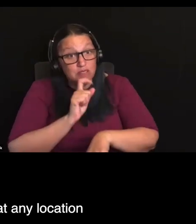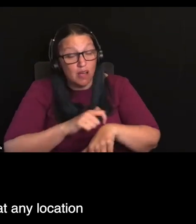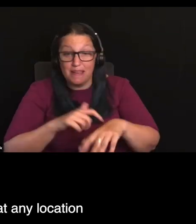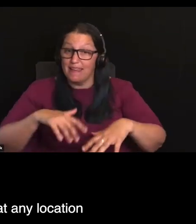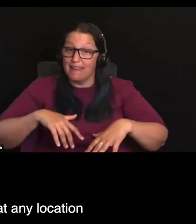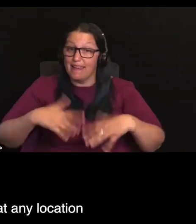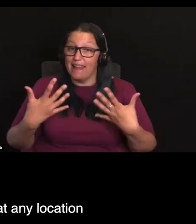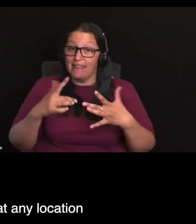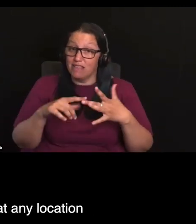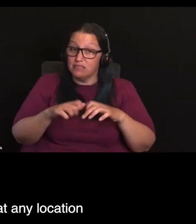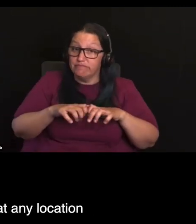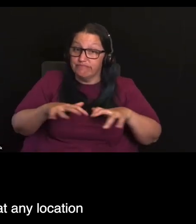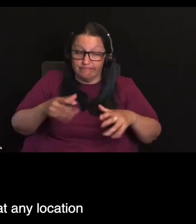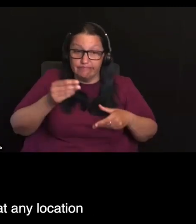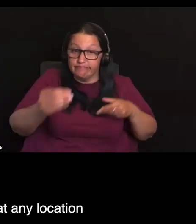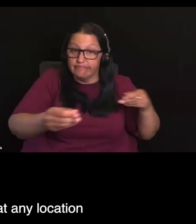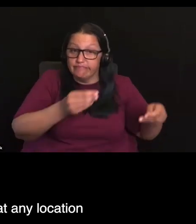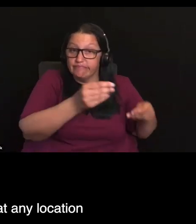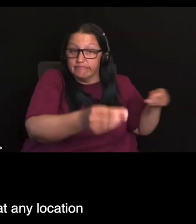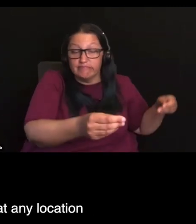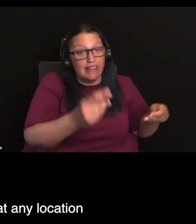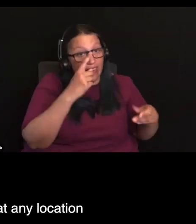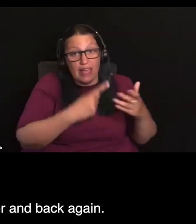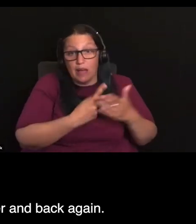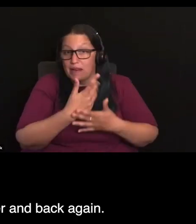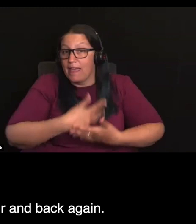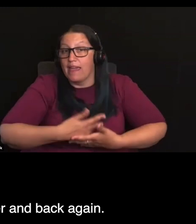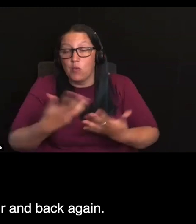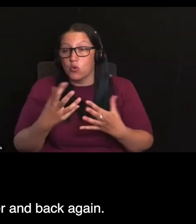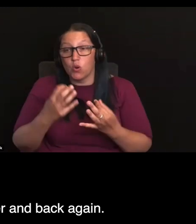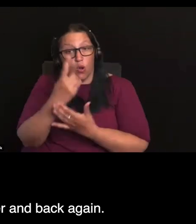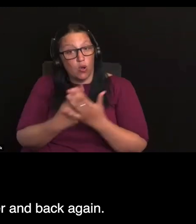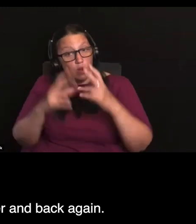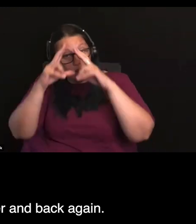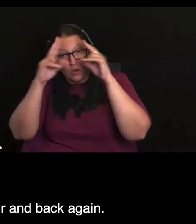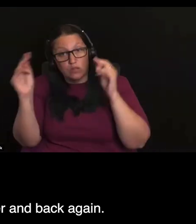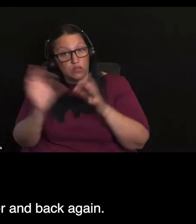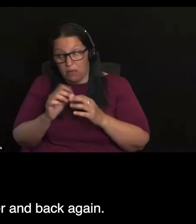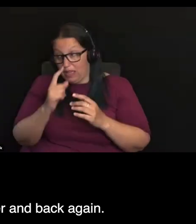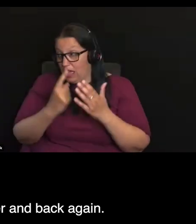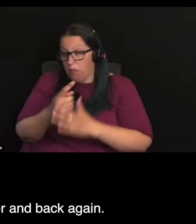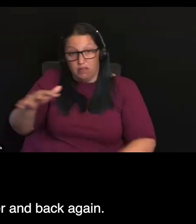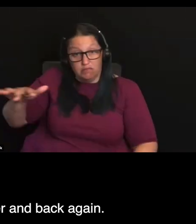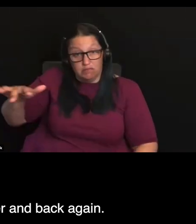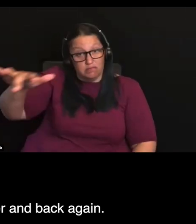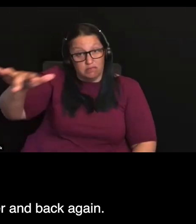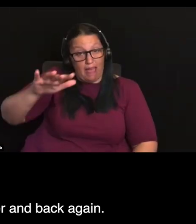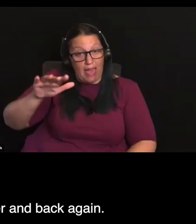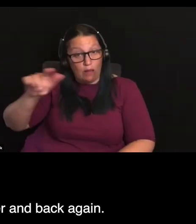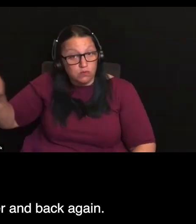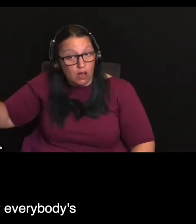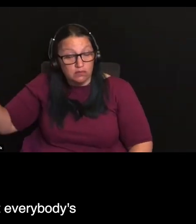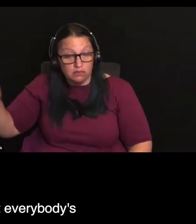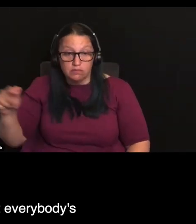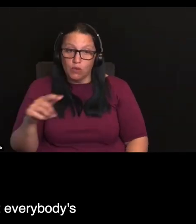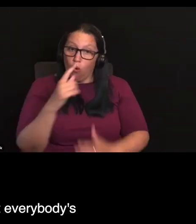is something that can happen at any location and from the consumer to the carer and back the